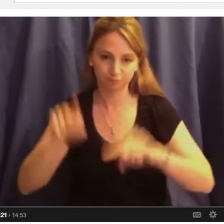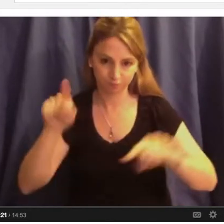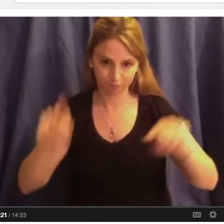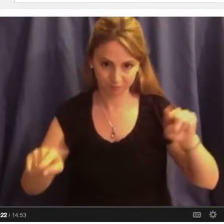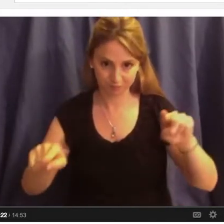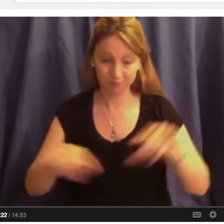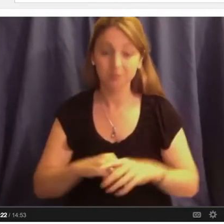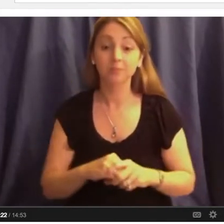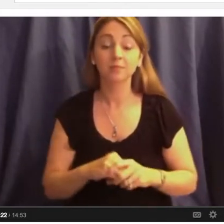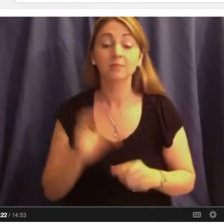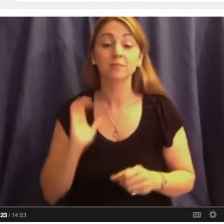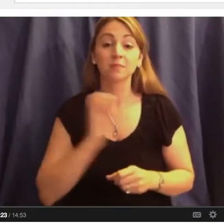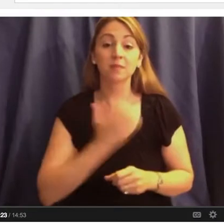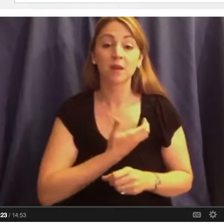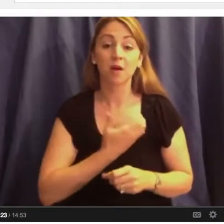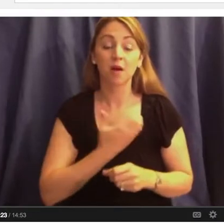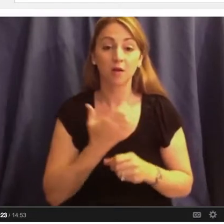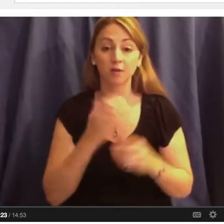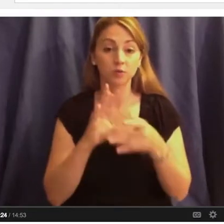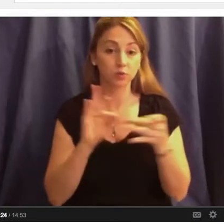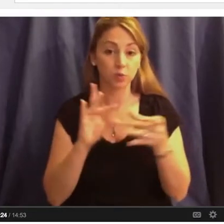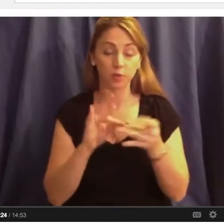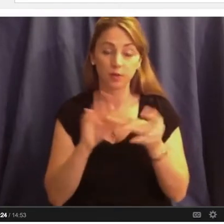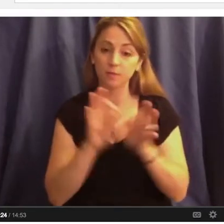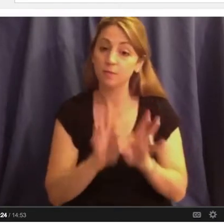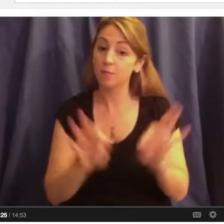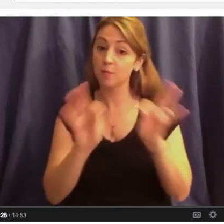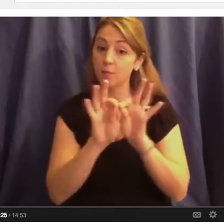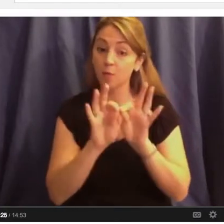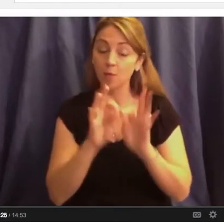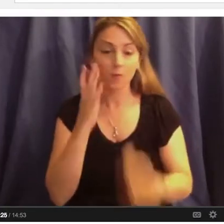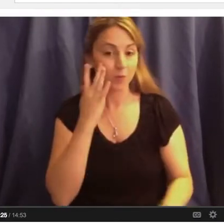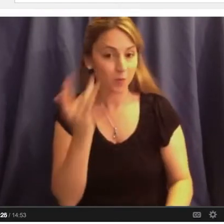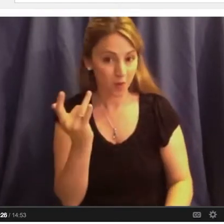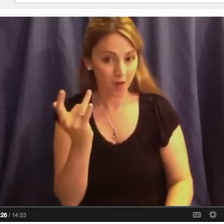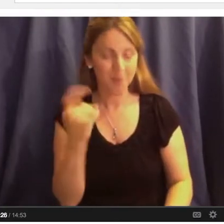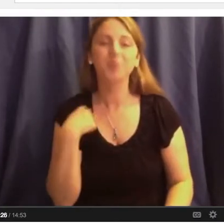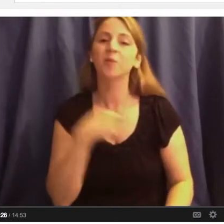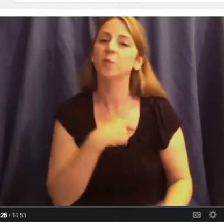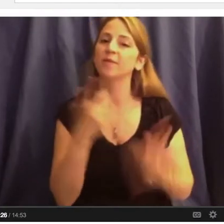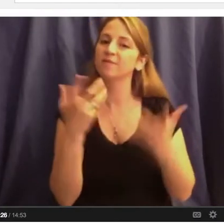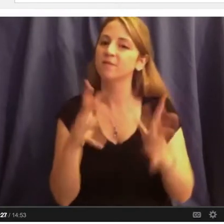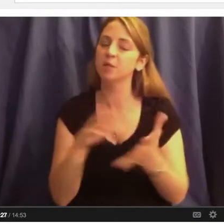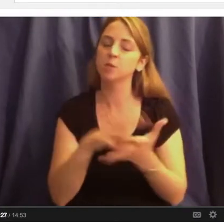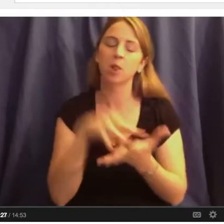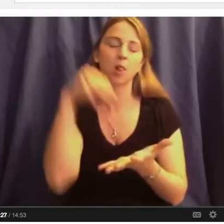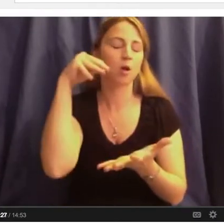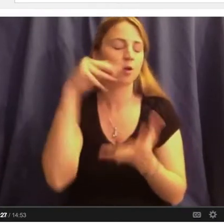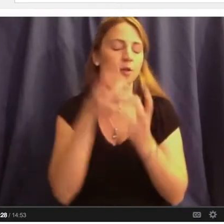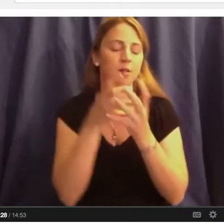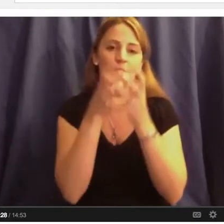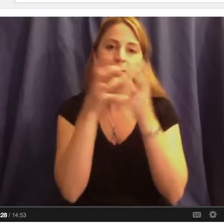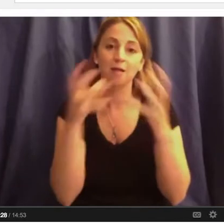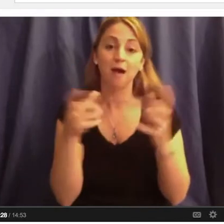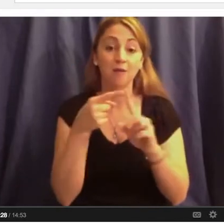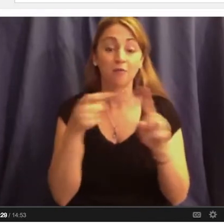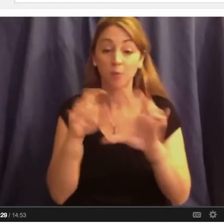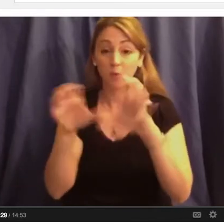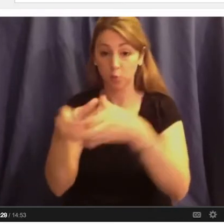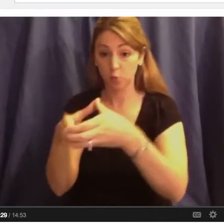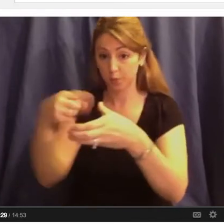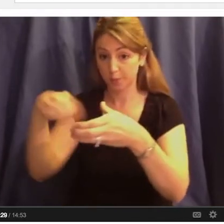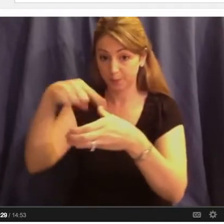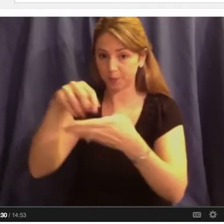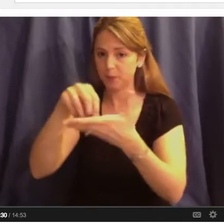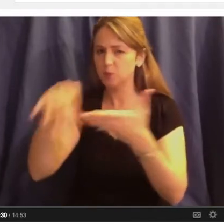our story especially important is that we have learned so much from a group of